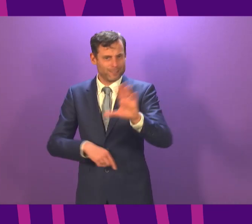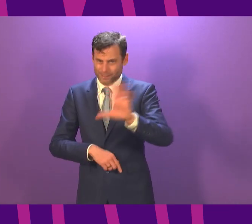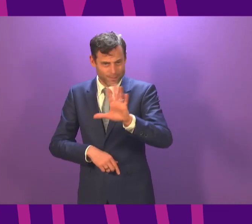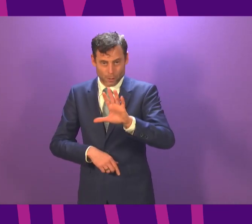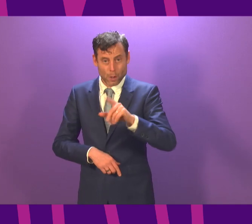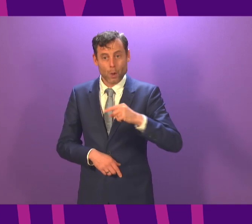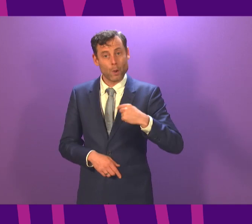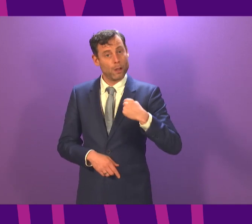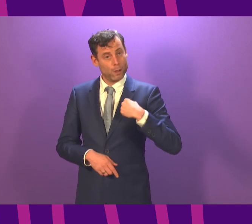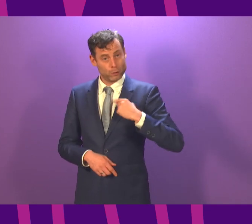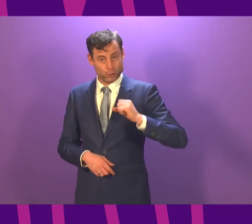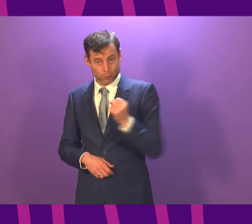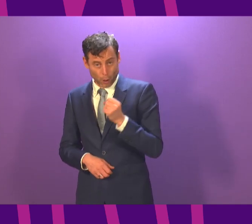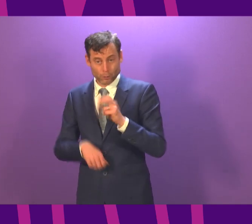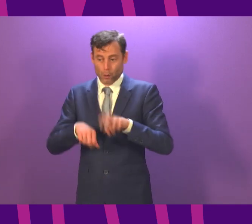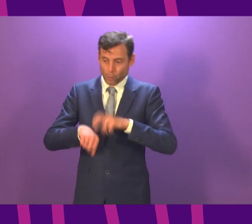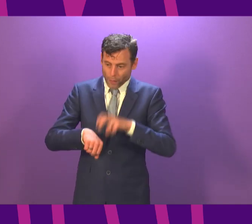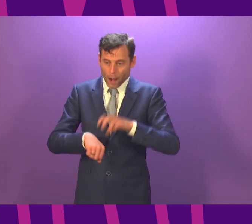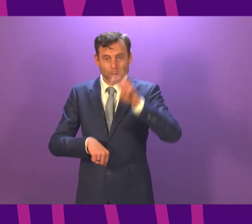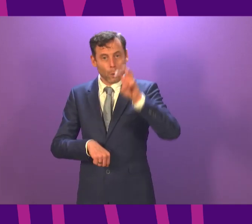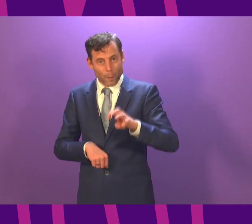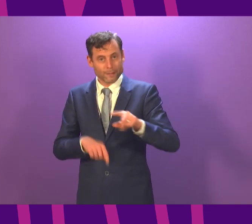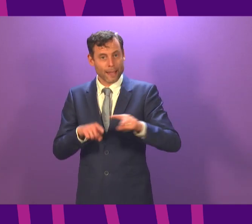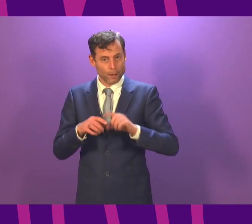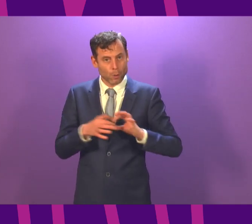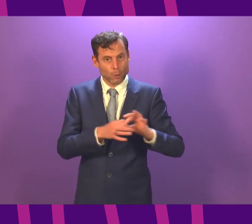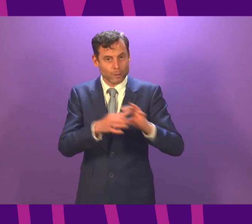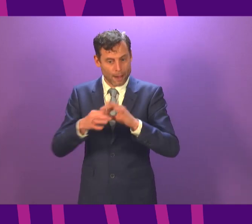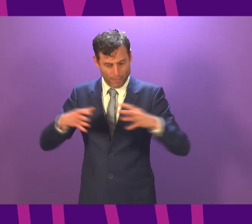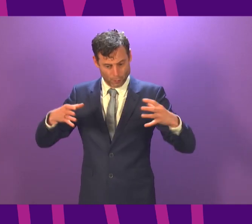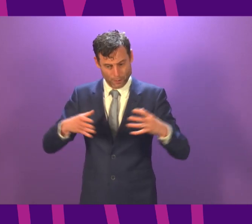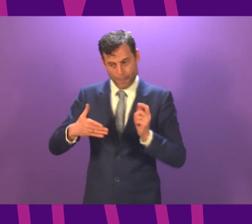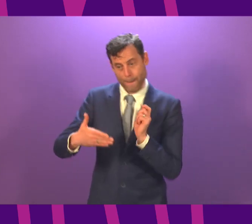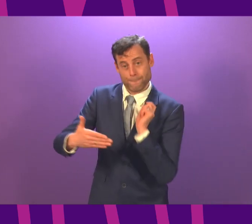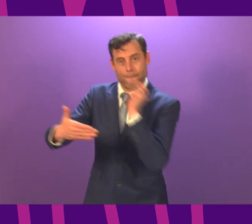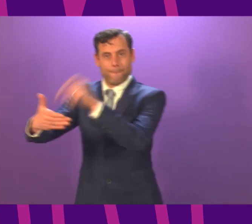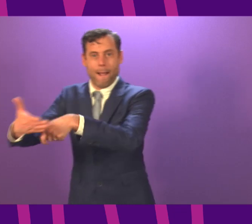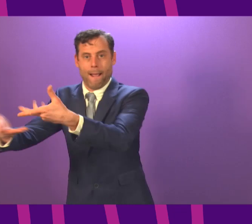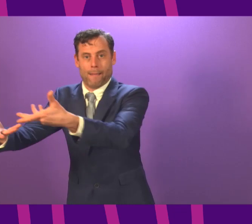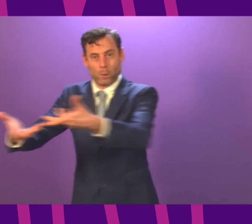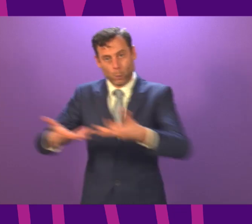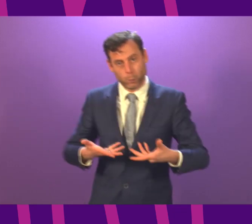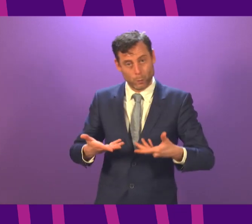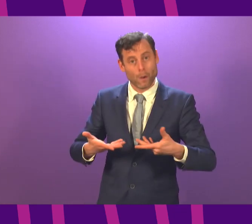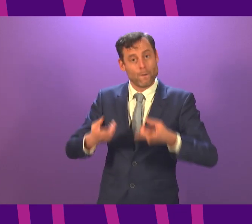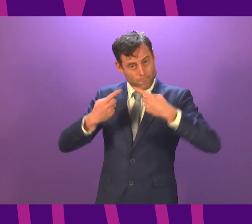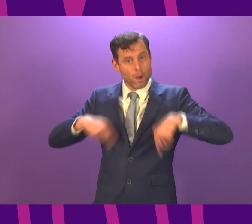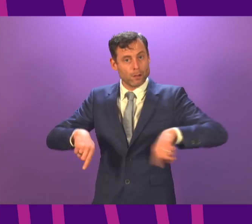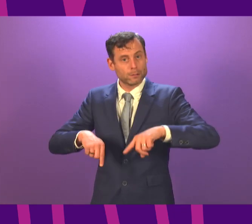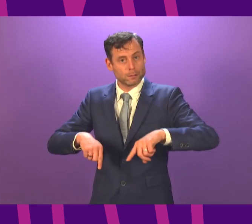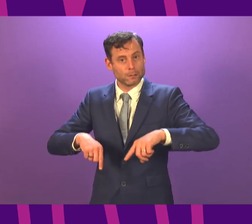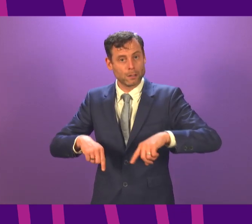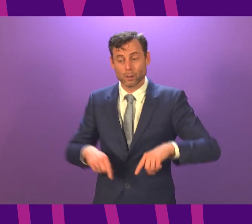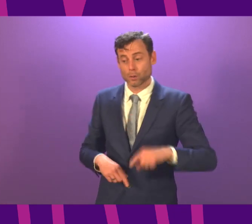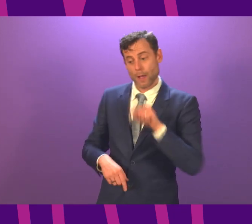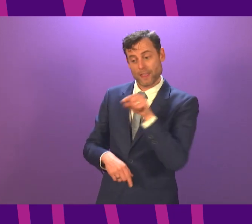to make sure that we get the best position there. These are new vaccines. Covid vaccines have been authorised for supply for just a